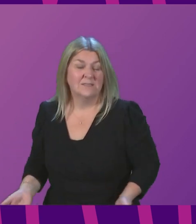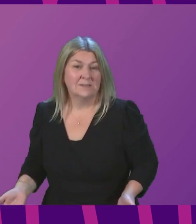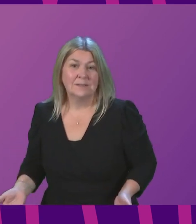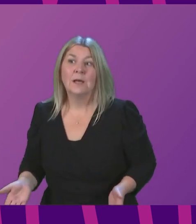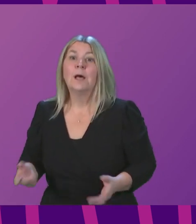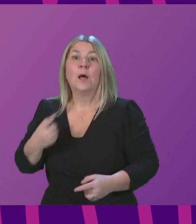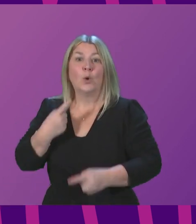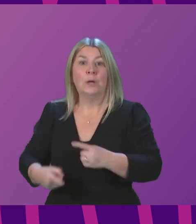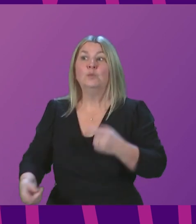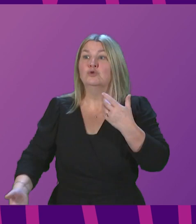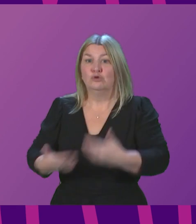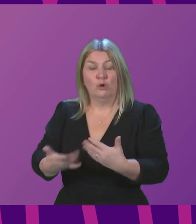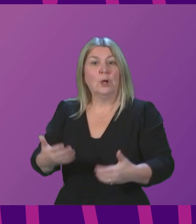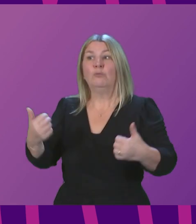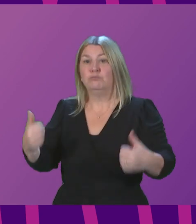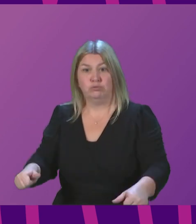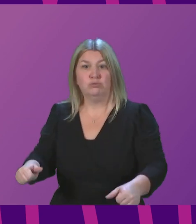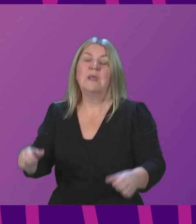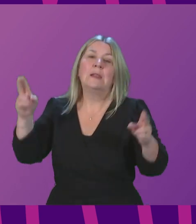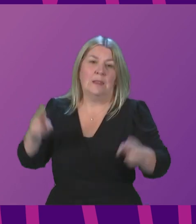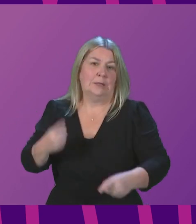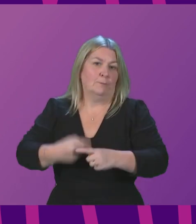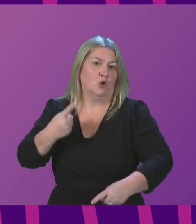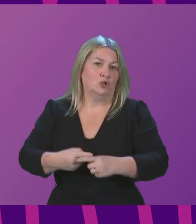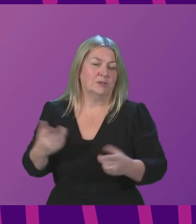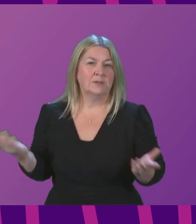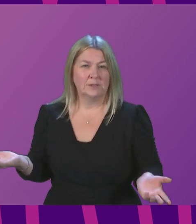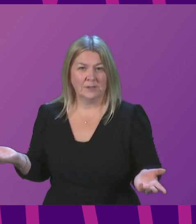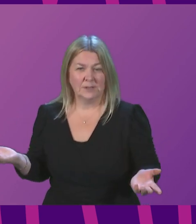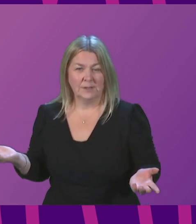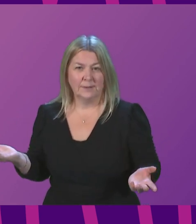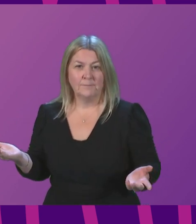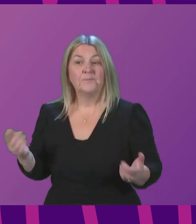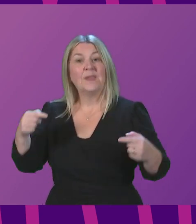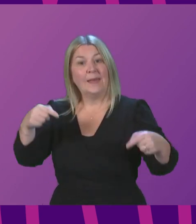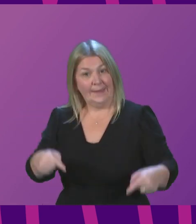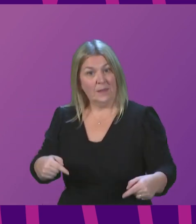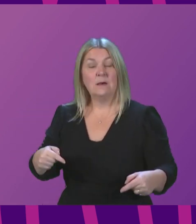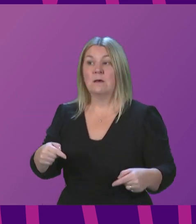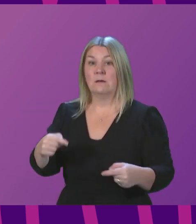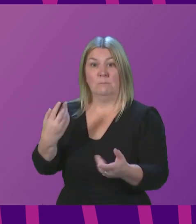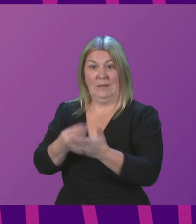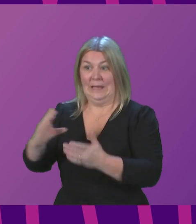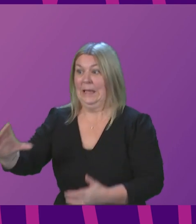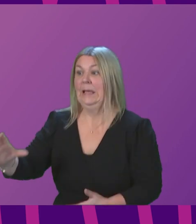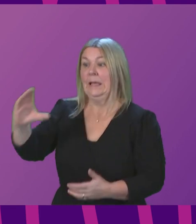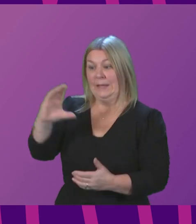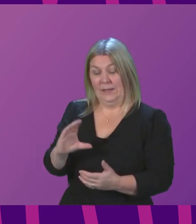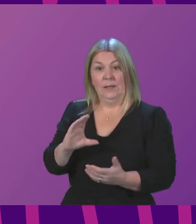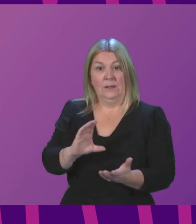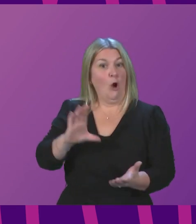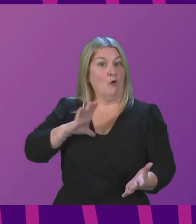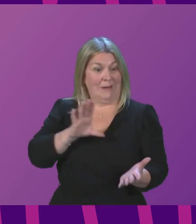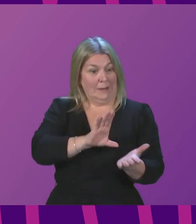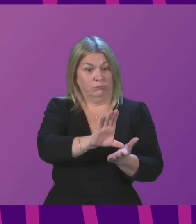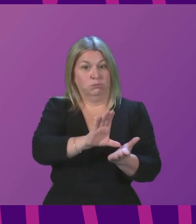the less of an emergency we get ourselves into. We have maximised the financial support we can give to businesses, which is why